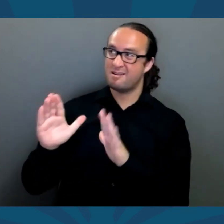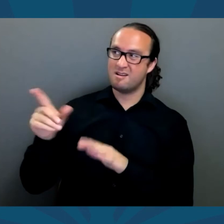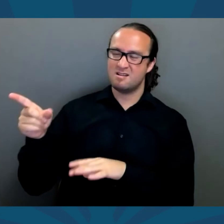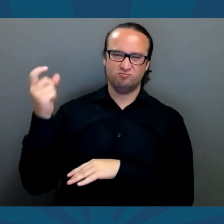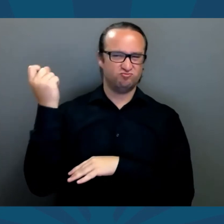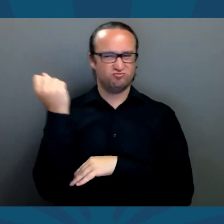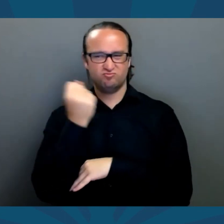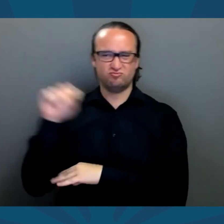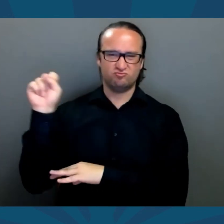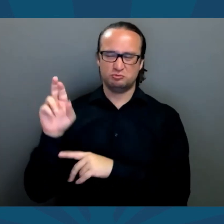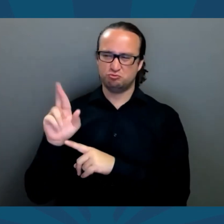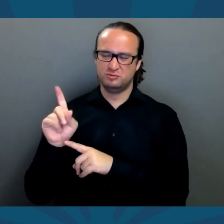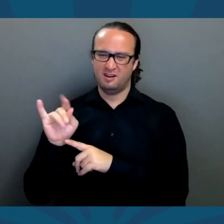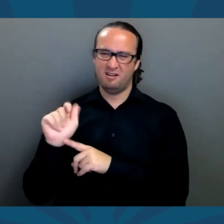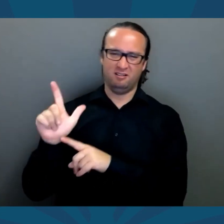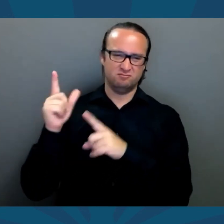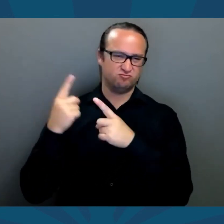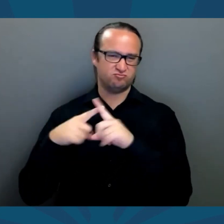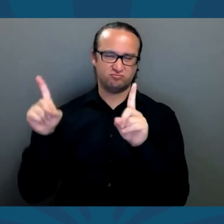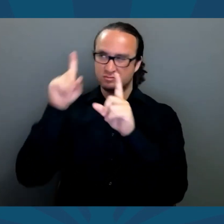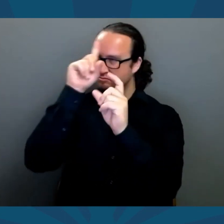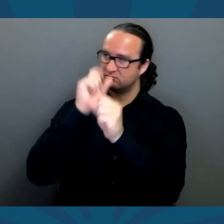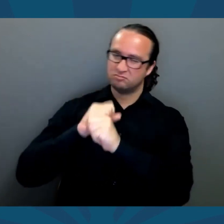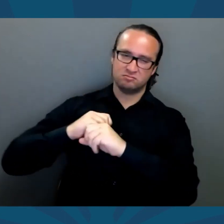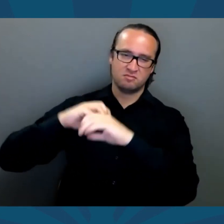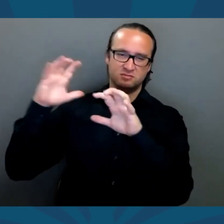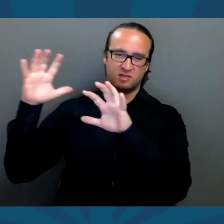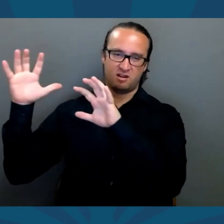ideologies to squander the American dream away.